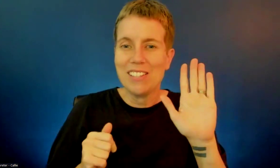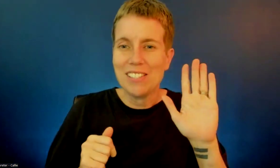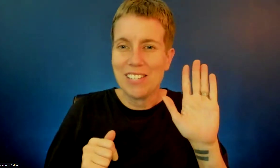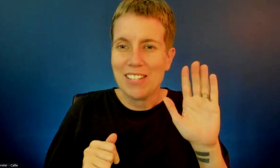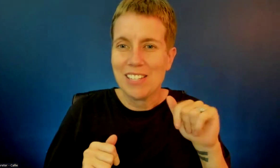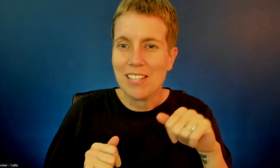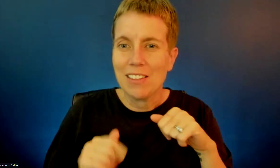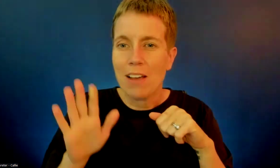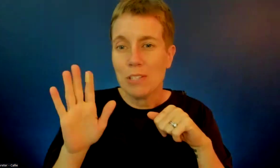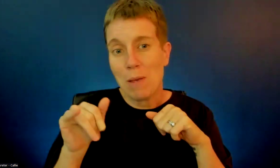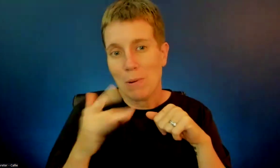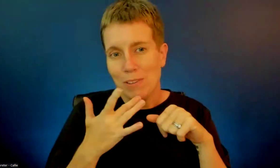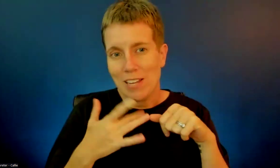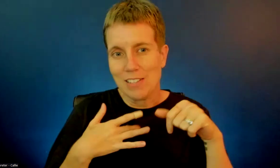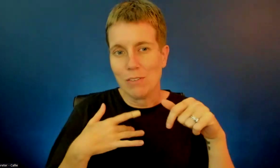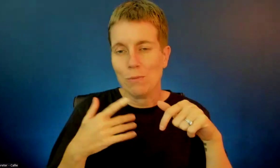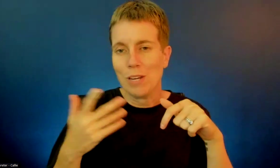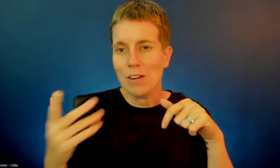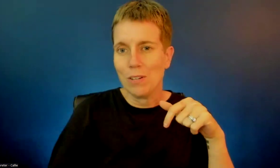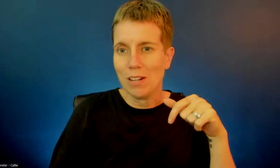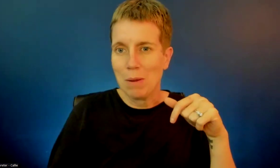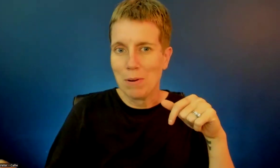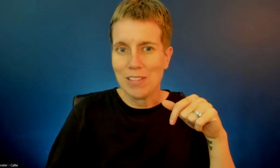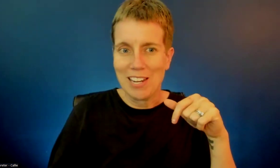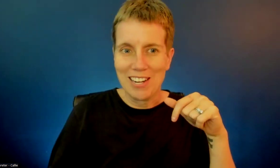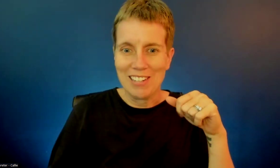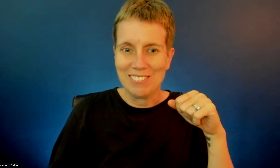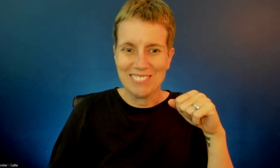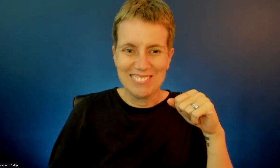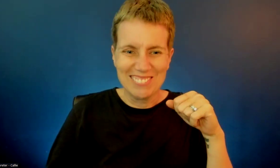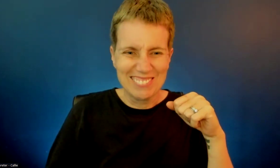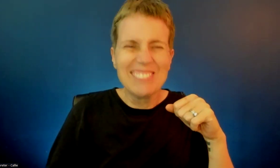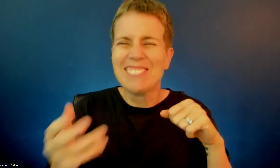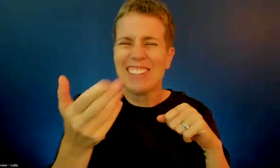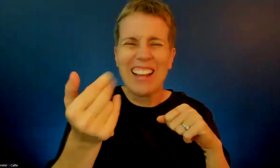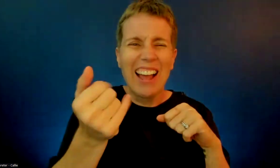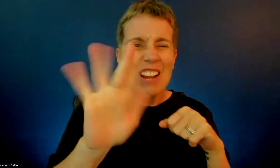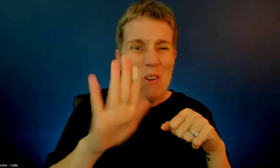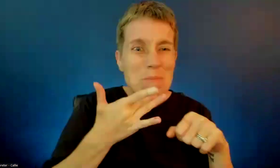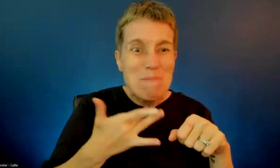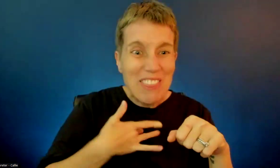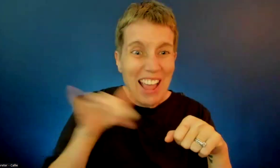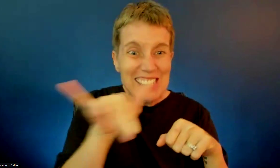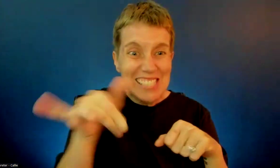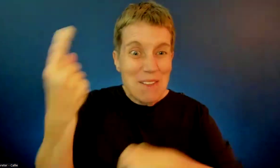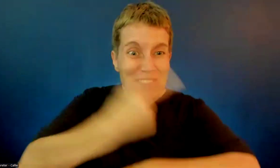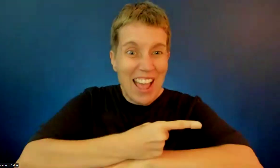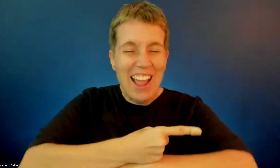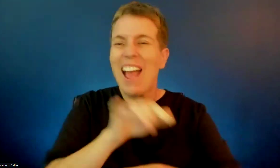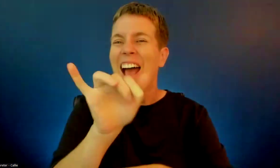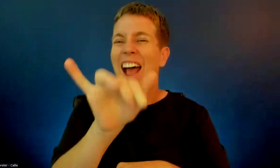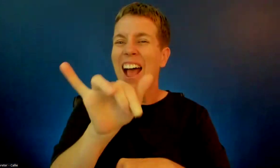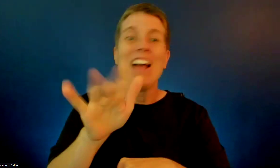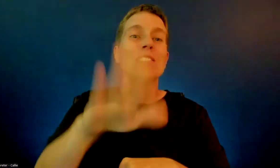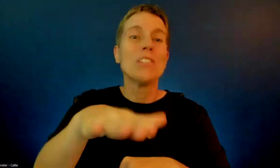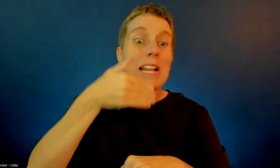This is Daisy. That was my birthday, so we can hold it on my birthday again. Okay. Yes, we'll make sure. We'll have a cake